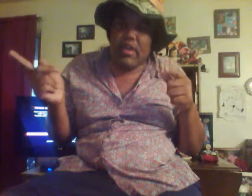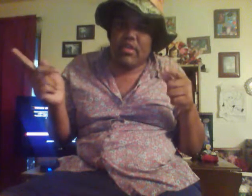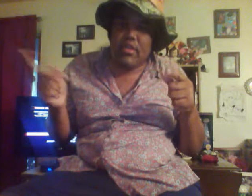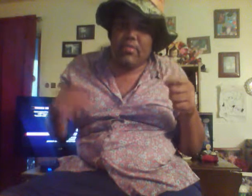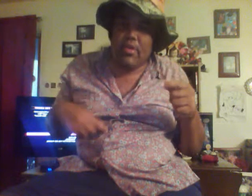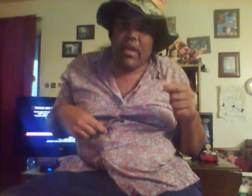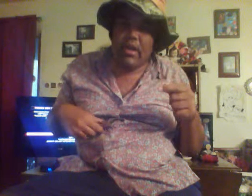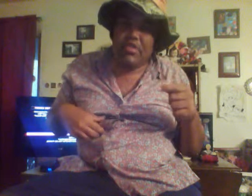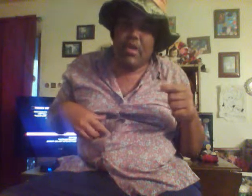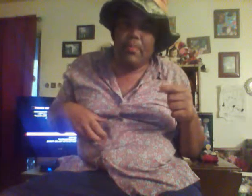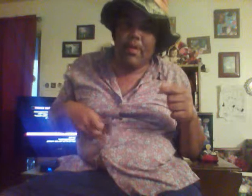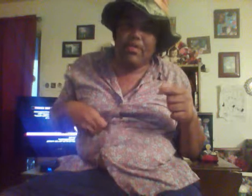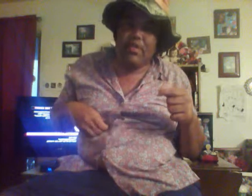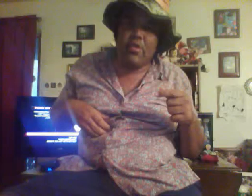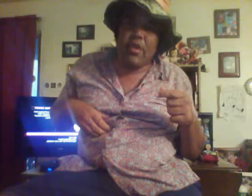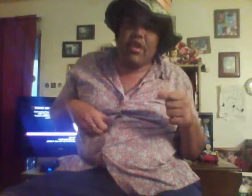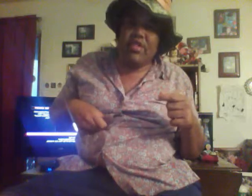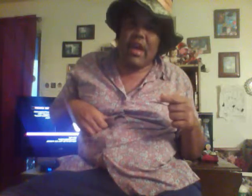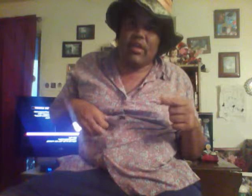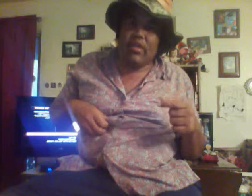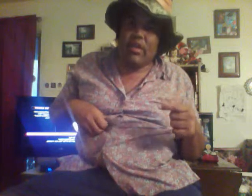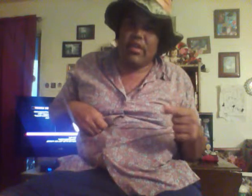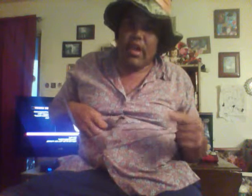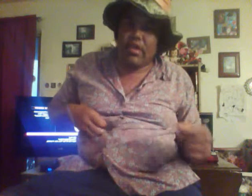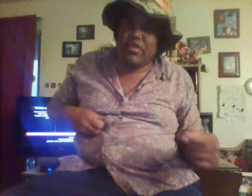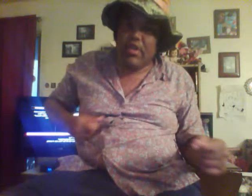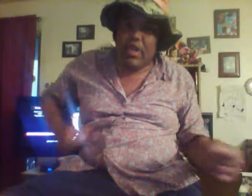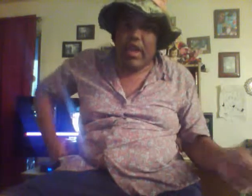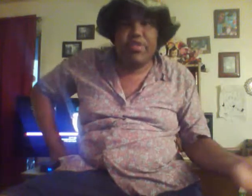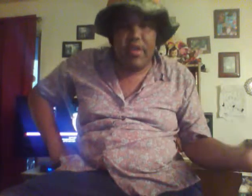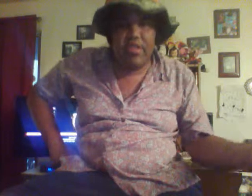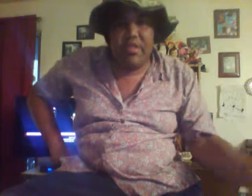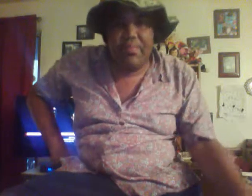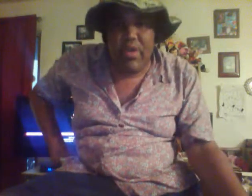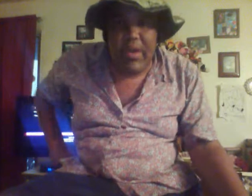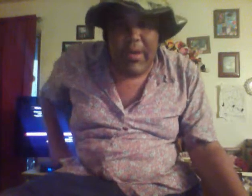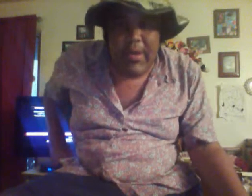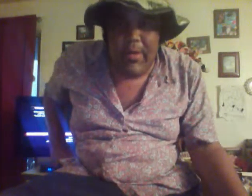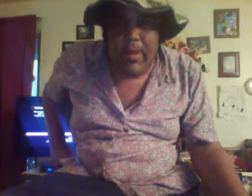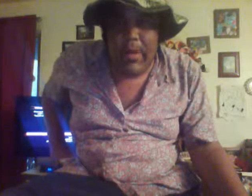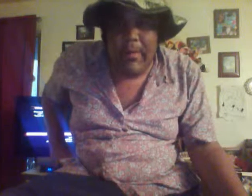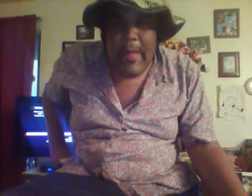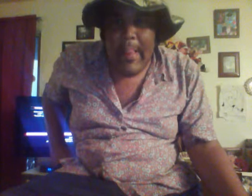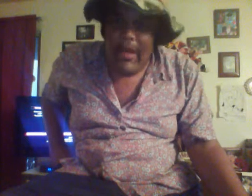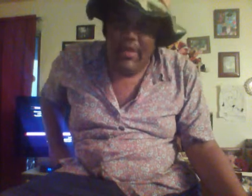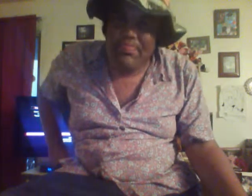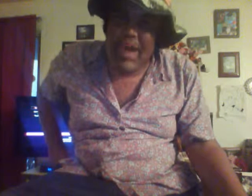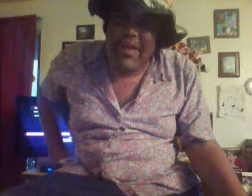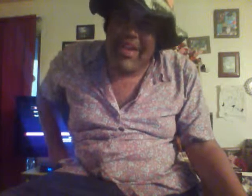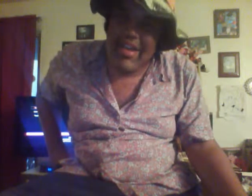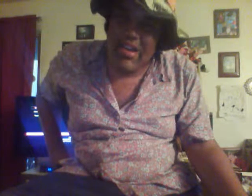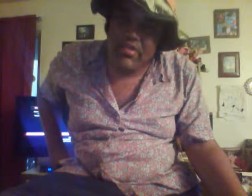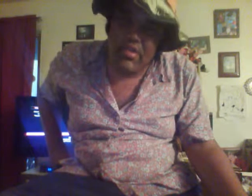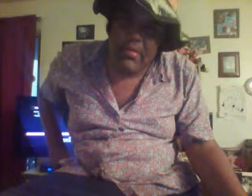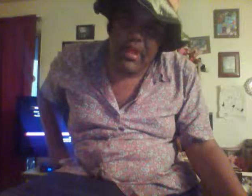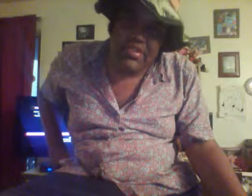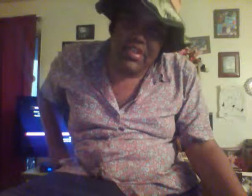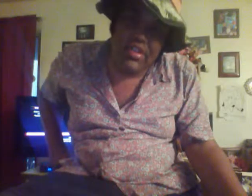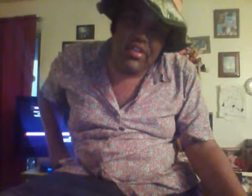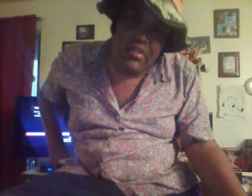changed to look more like a soap opera. So... That is the entire series. And I think it's a pretty good one. It's probably not true, but I think it's a